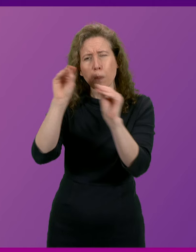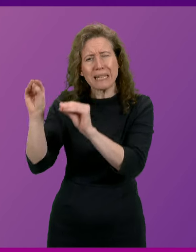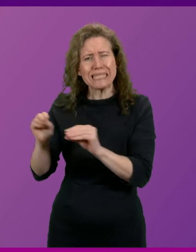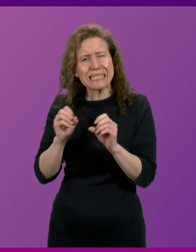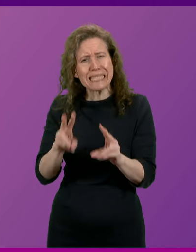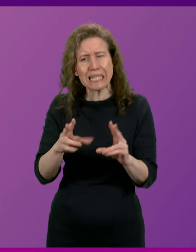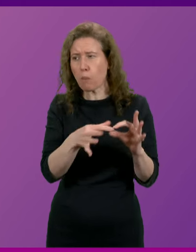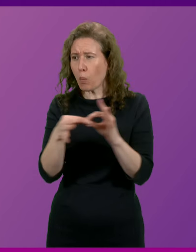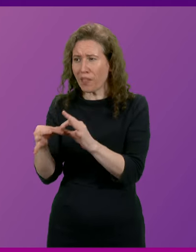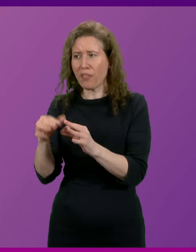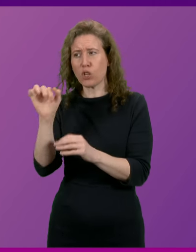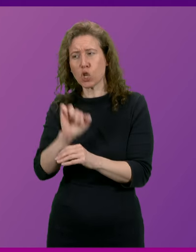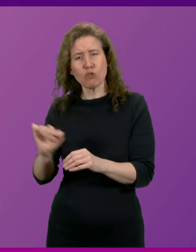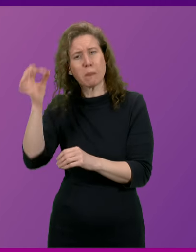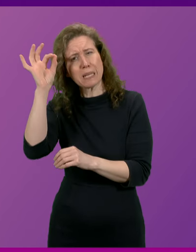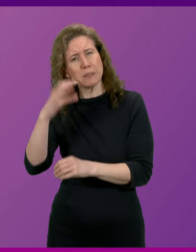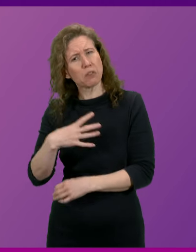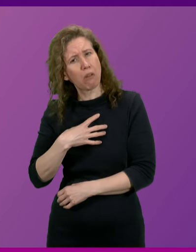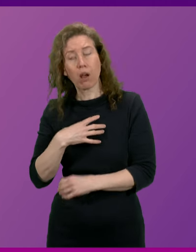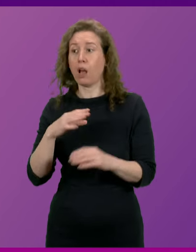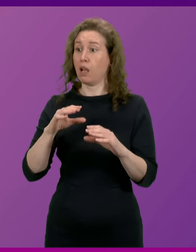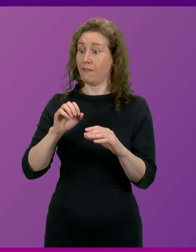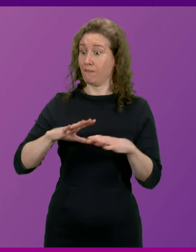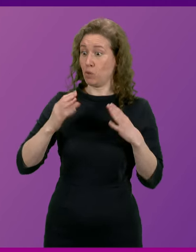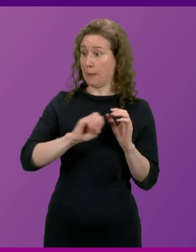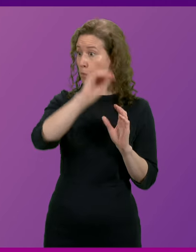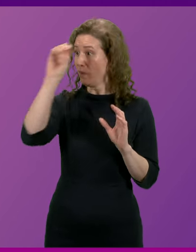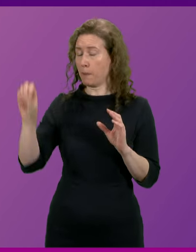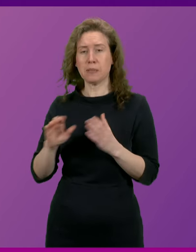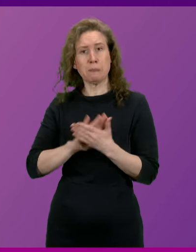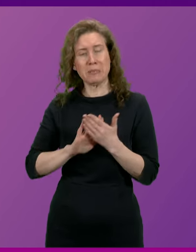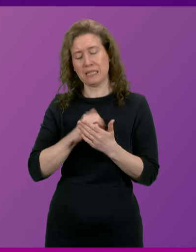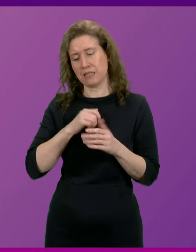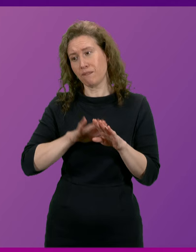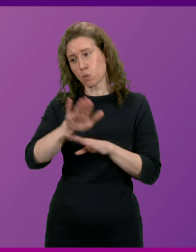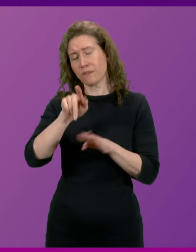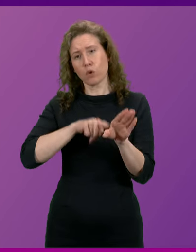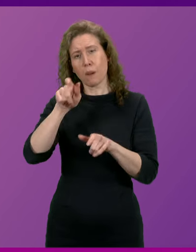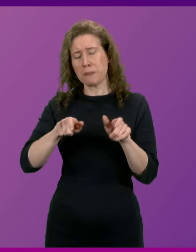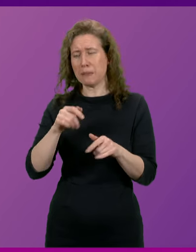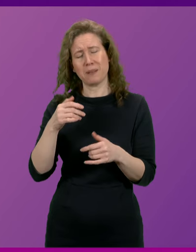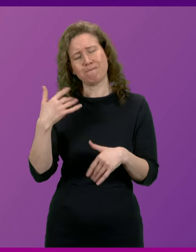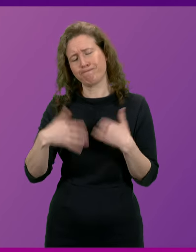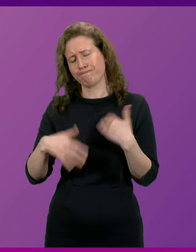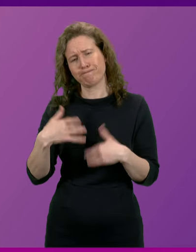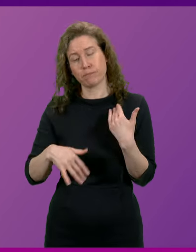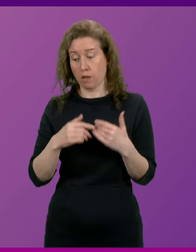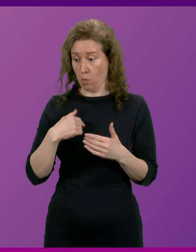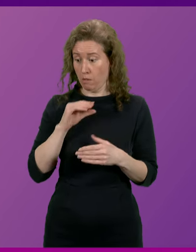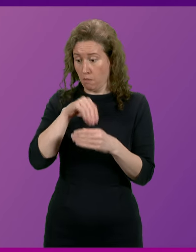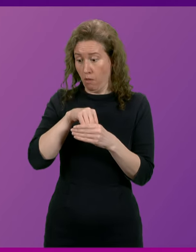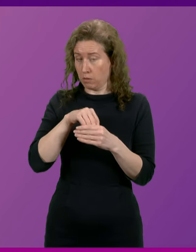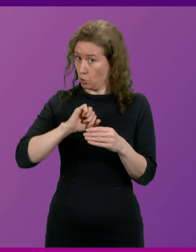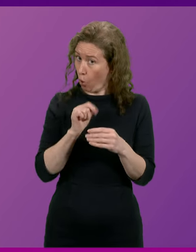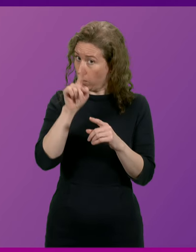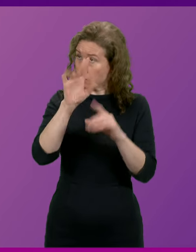the European Commission? The ending of free movement has damaged the future of our young people, again in Scotland, part of the United Kingdom, that